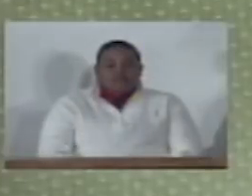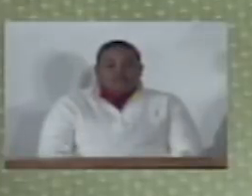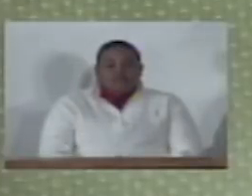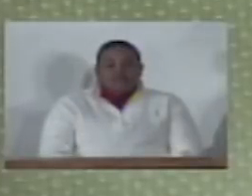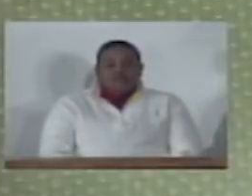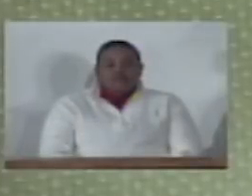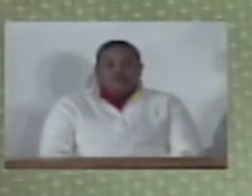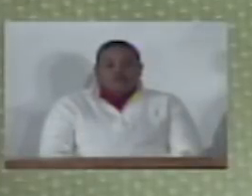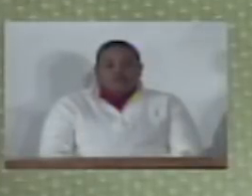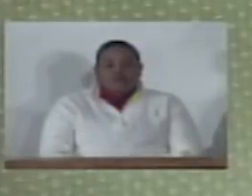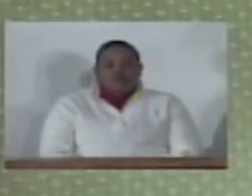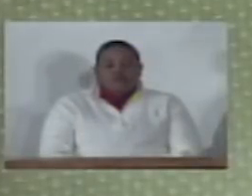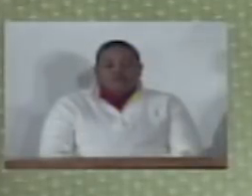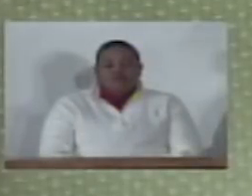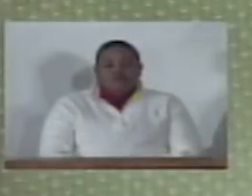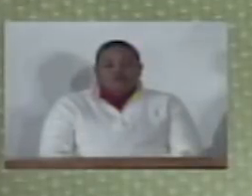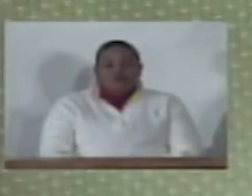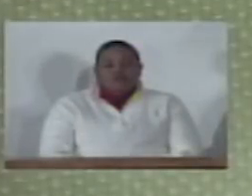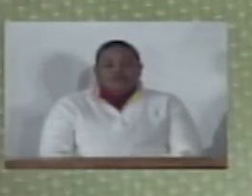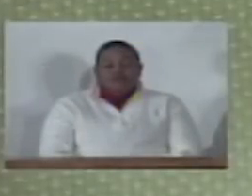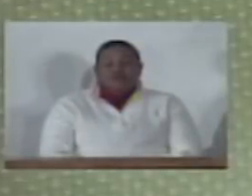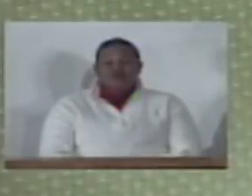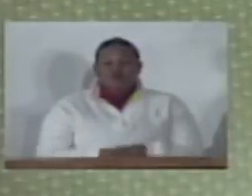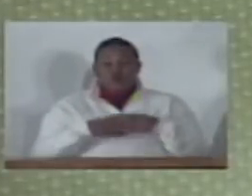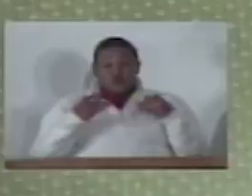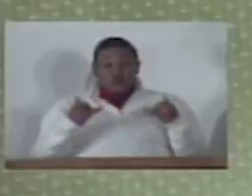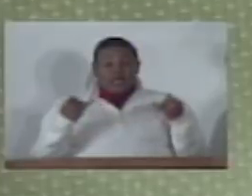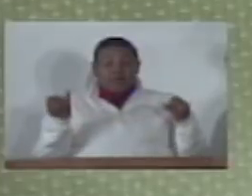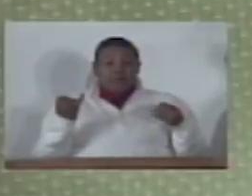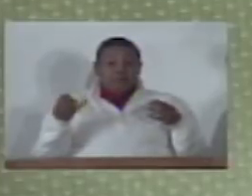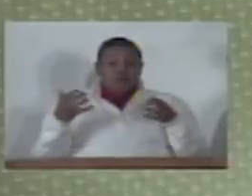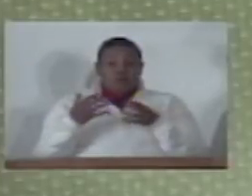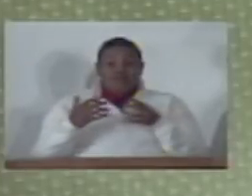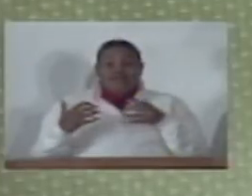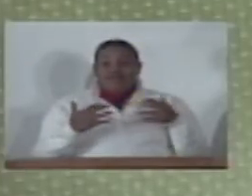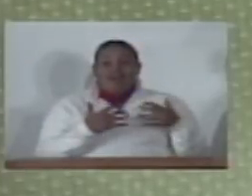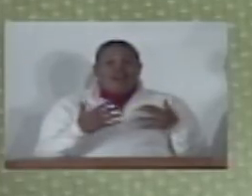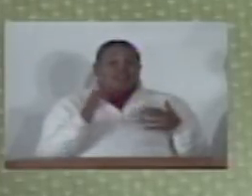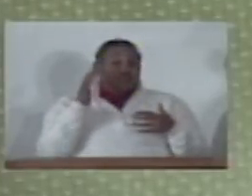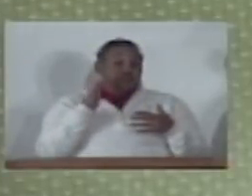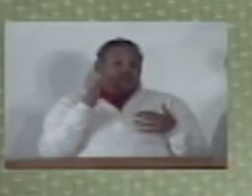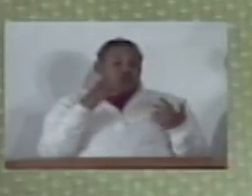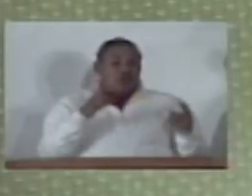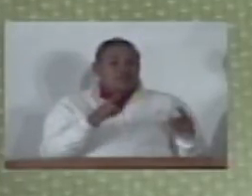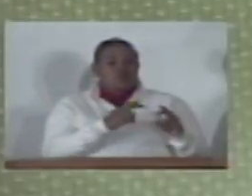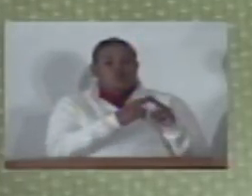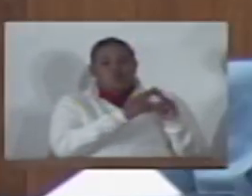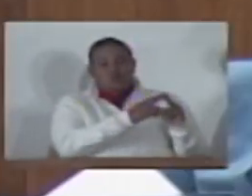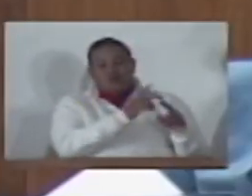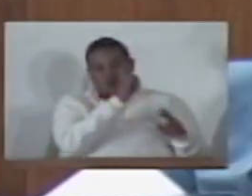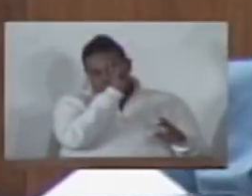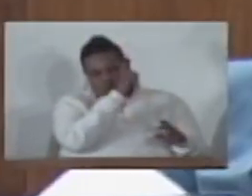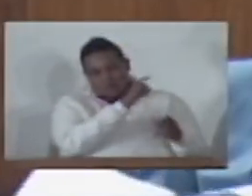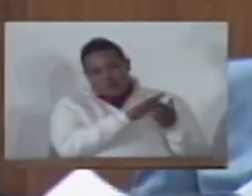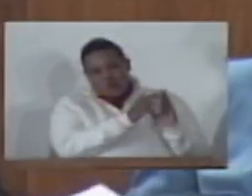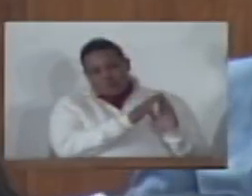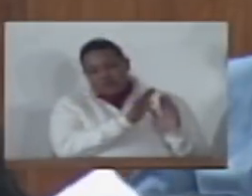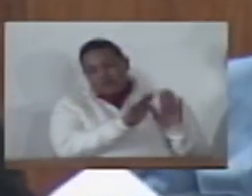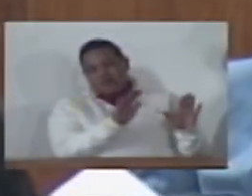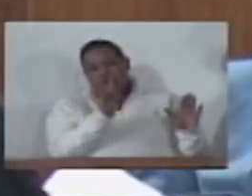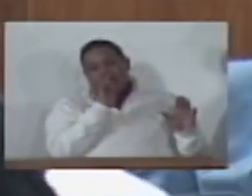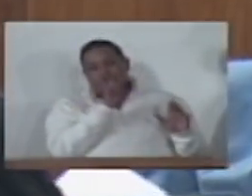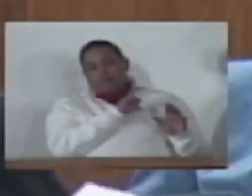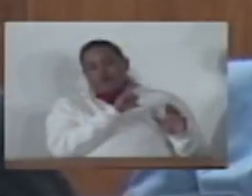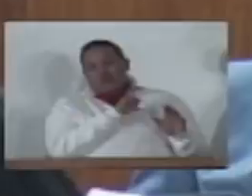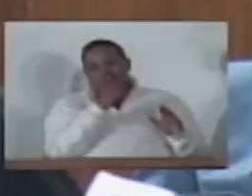Today, the high rate of gang-related violence, which previously characterized the community and the police division